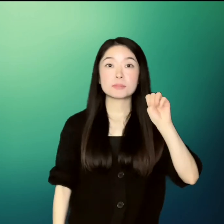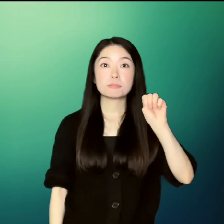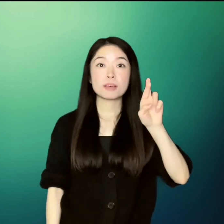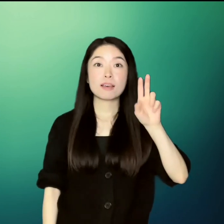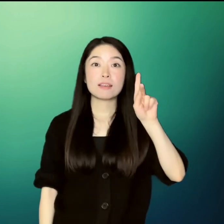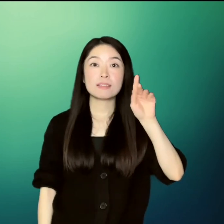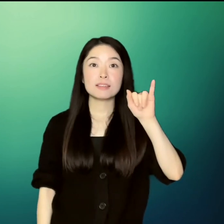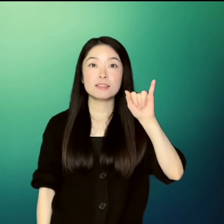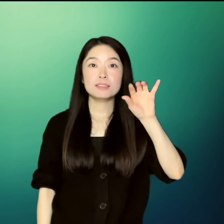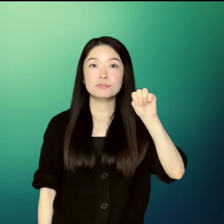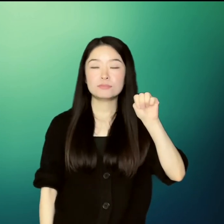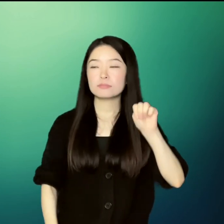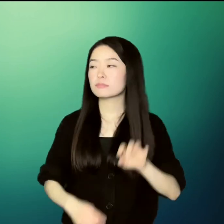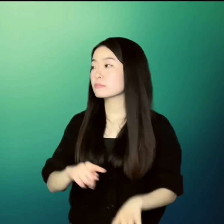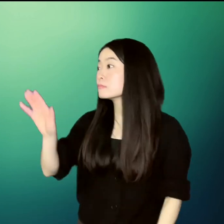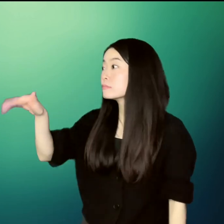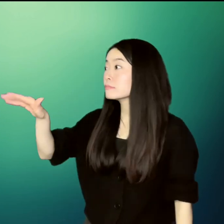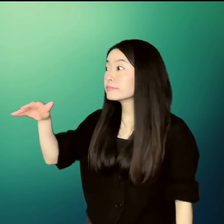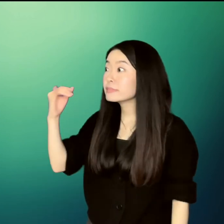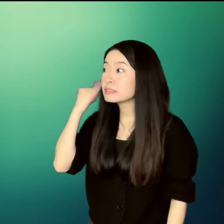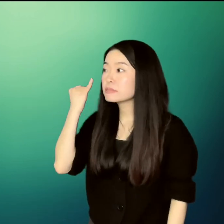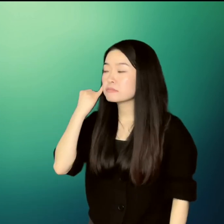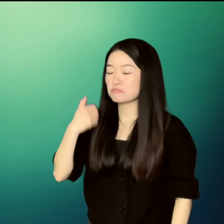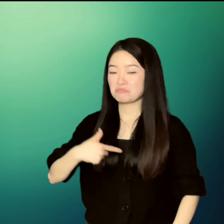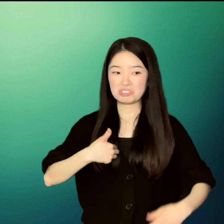I'll have it ready for you tomorrow, said Mr. Kim to Joey.